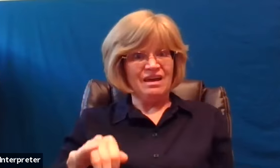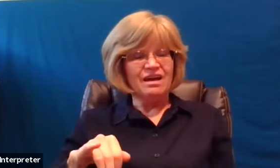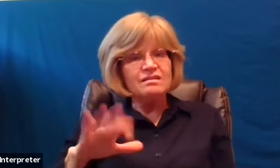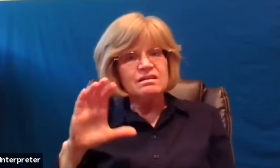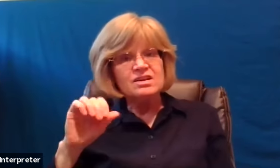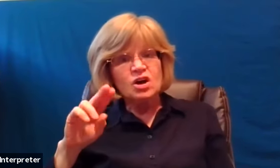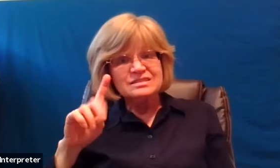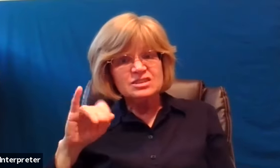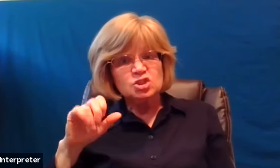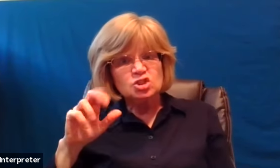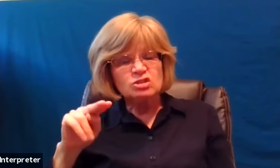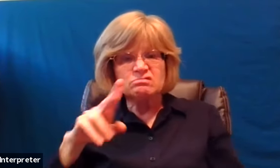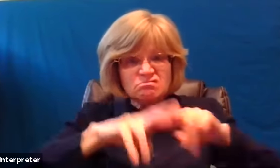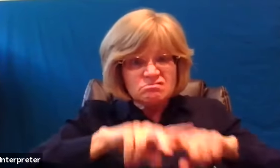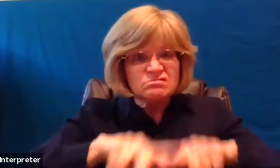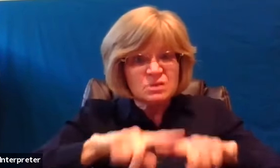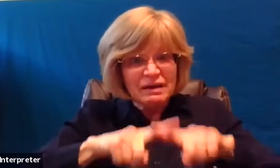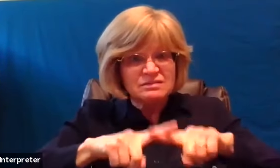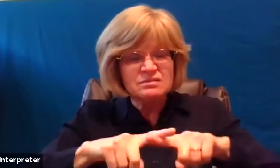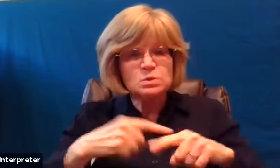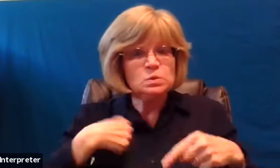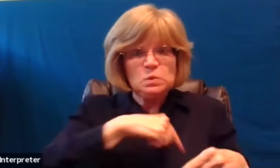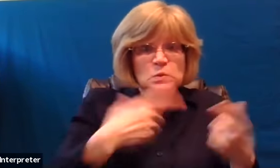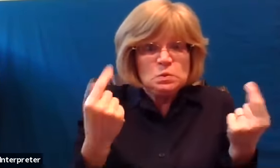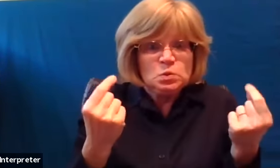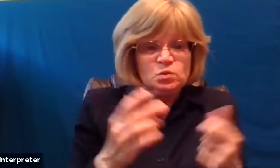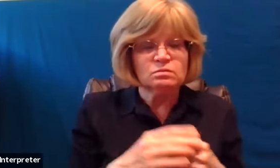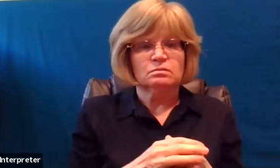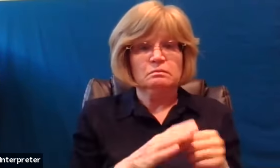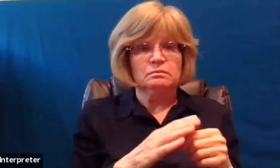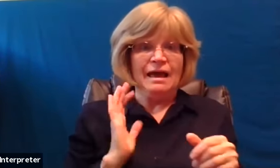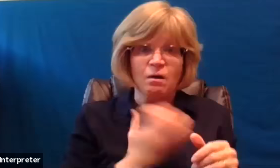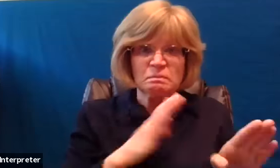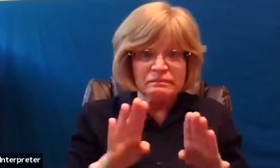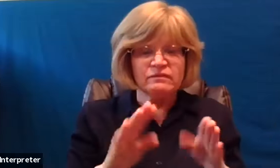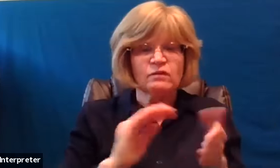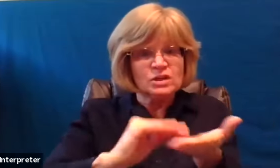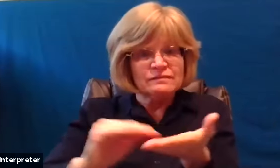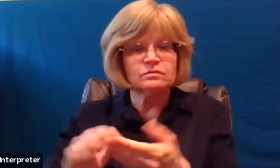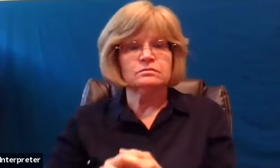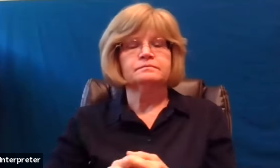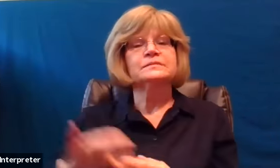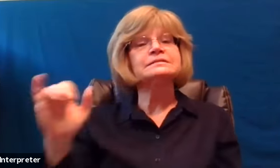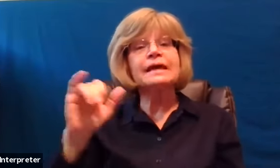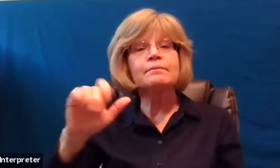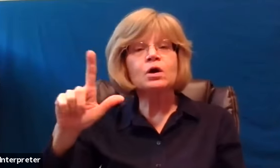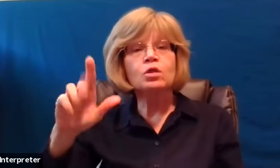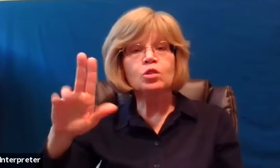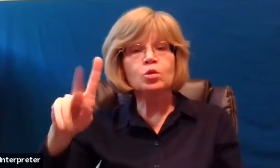reading other gospel writers like luke the message from jesus is the same forgive and